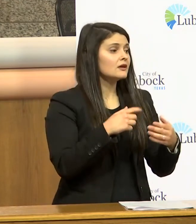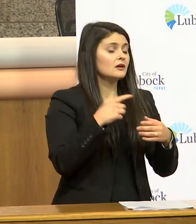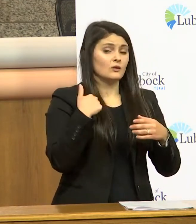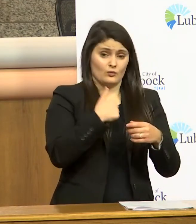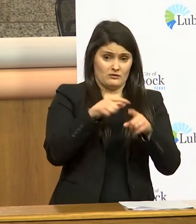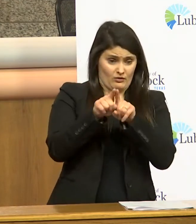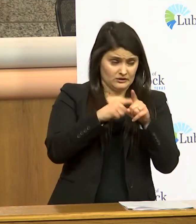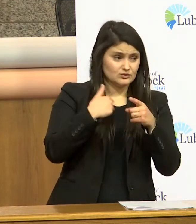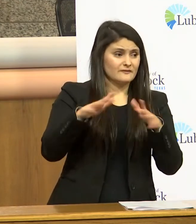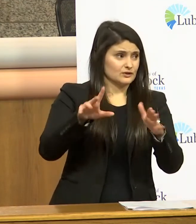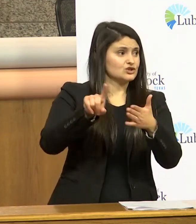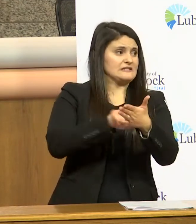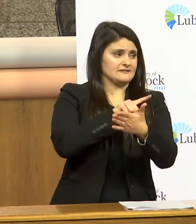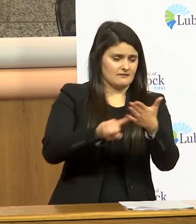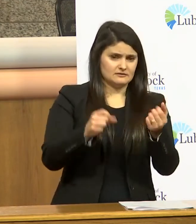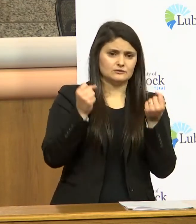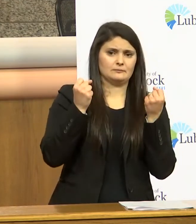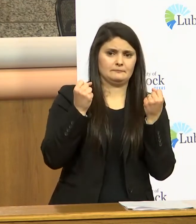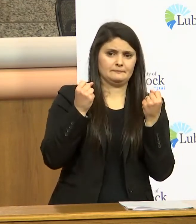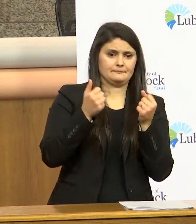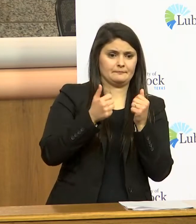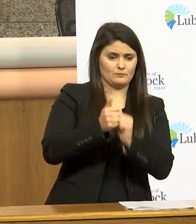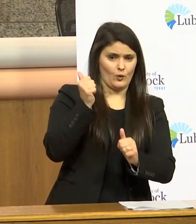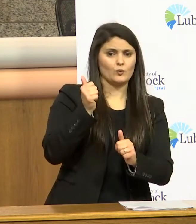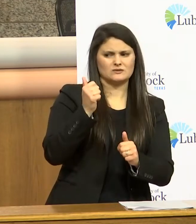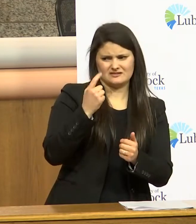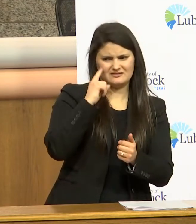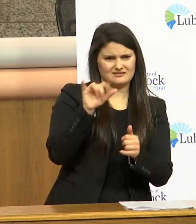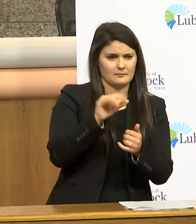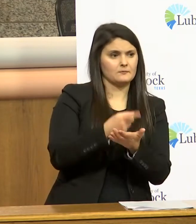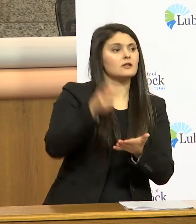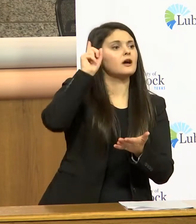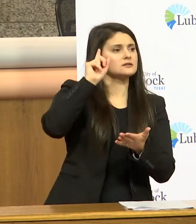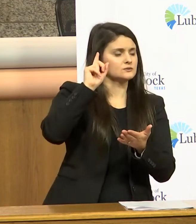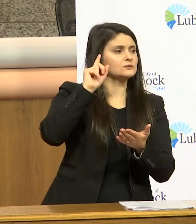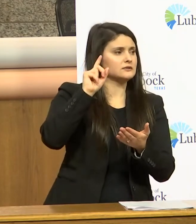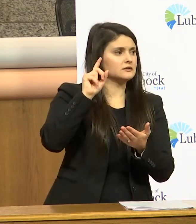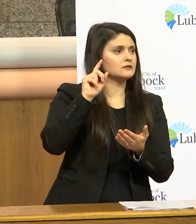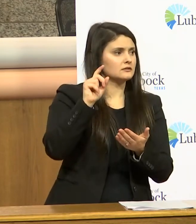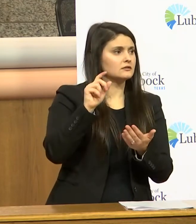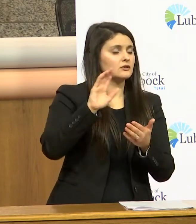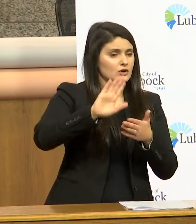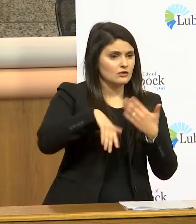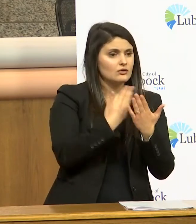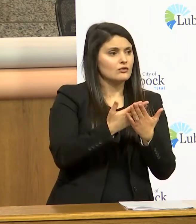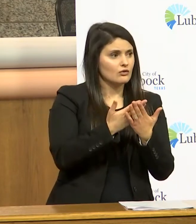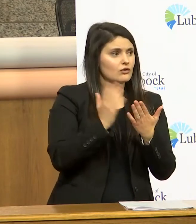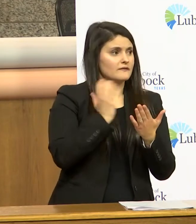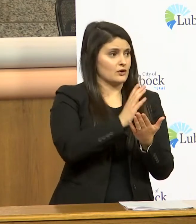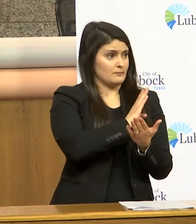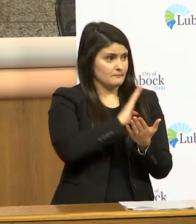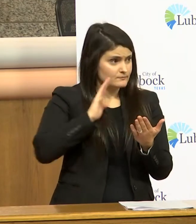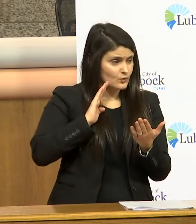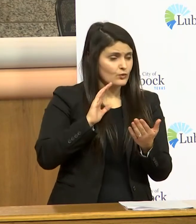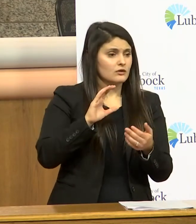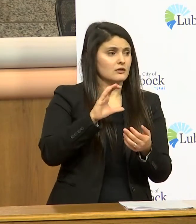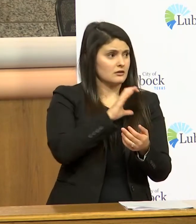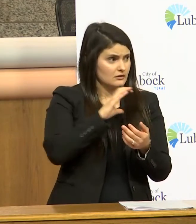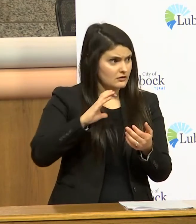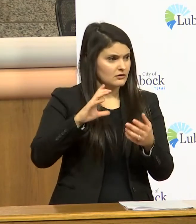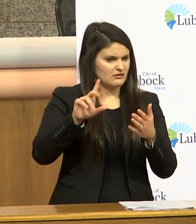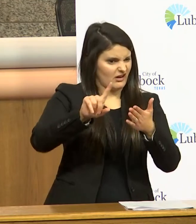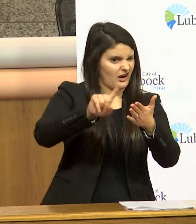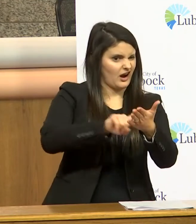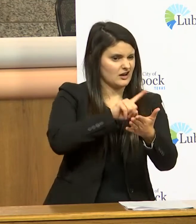also have canceled most of um as we did last week i think you're aware but most all of our boards and commissions have been canceled